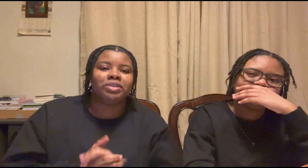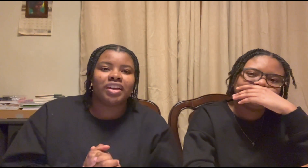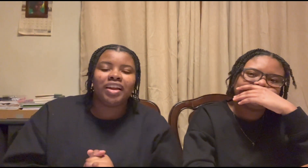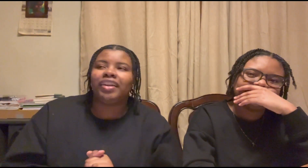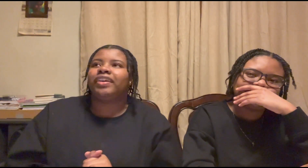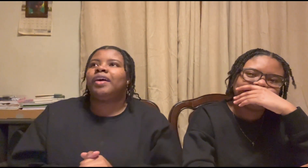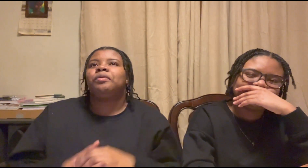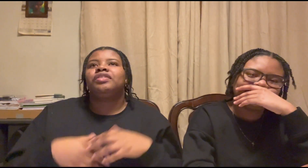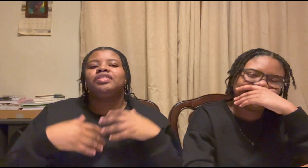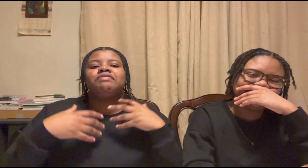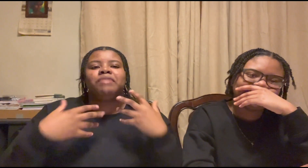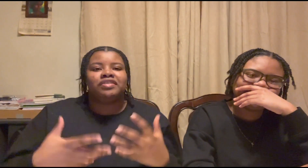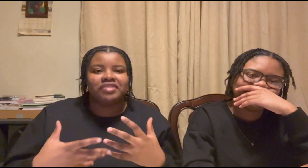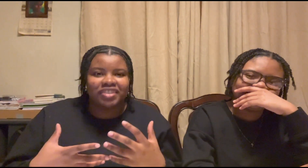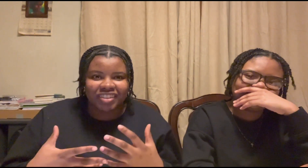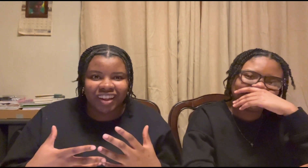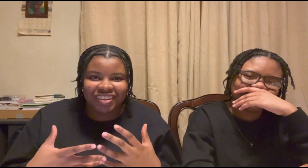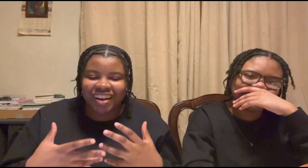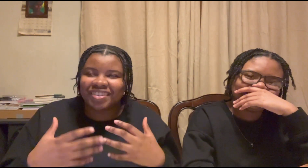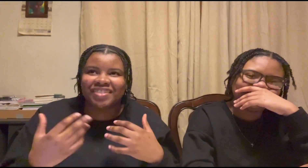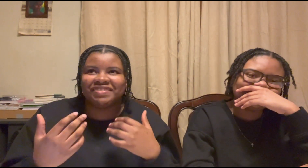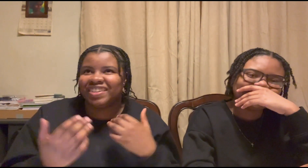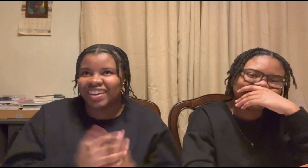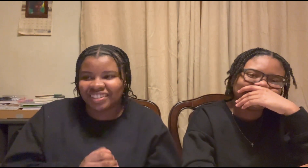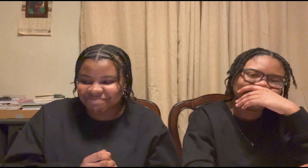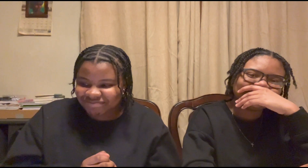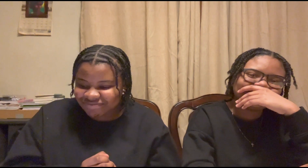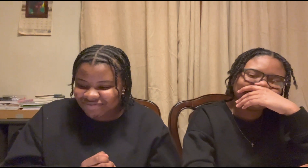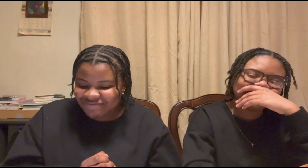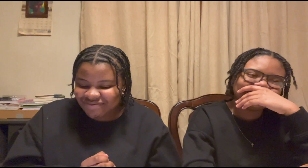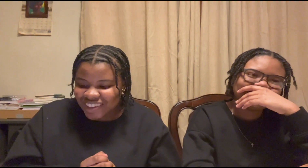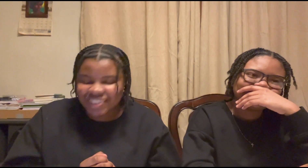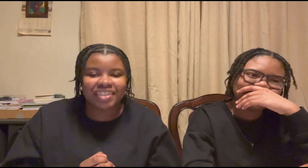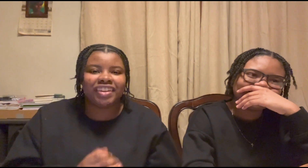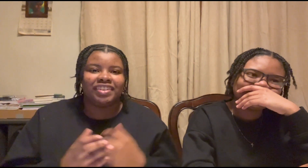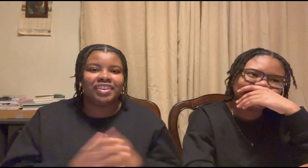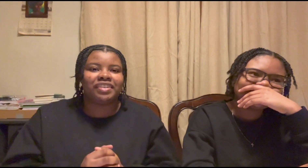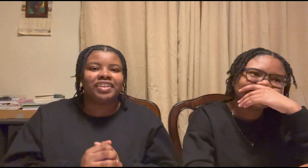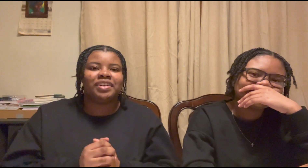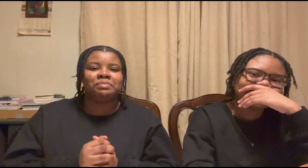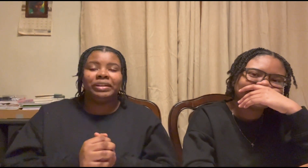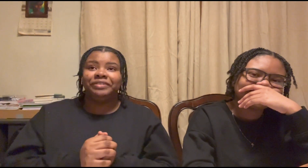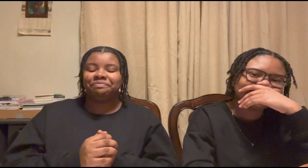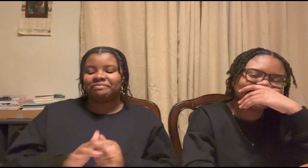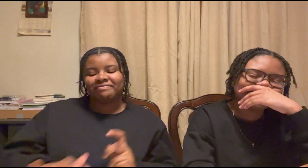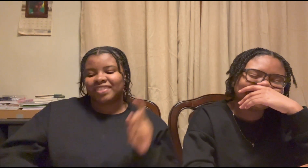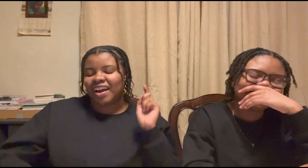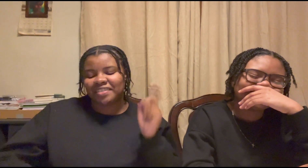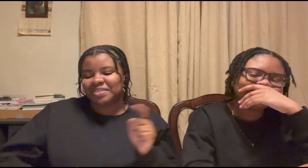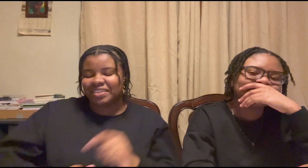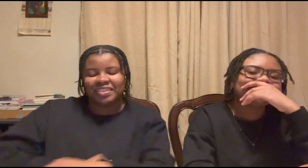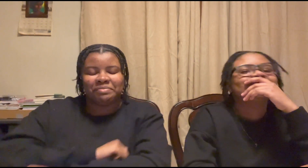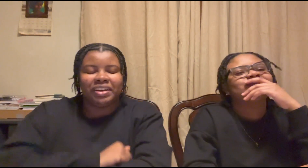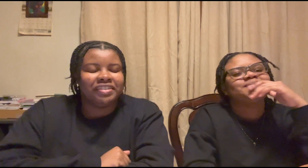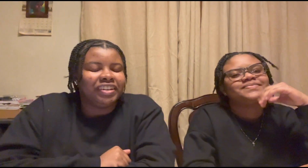much like i want to learn mandarin like y'all don't even get it i sound like a geek right now but i really want to learn mandarin